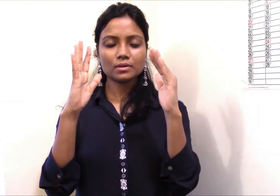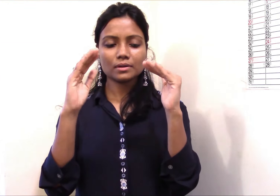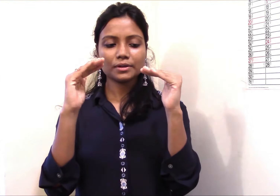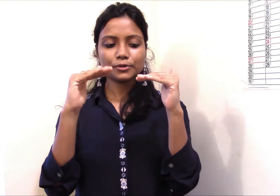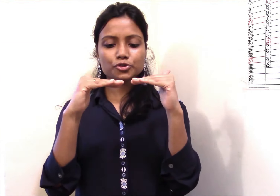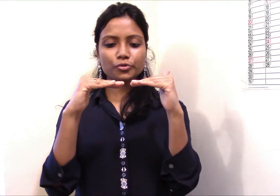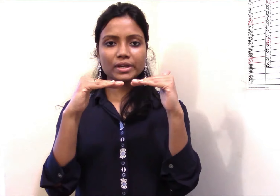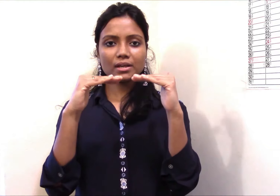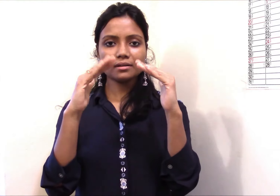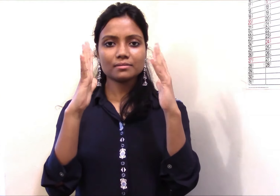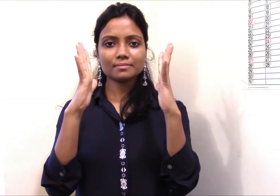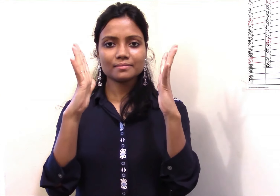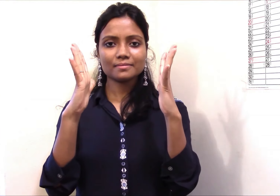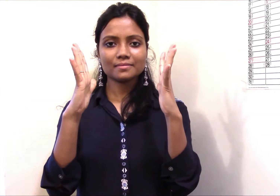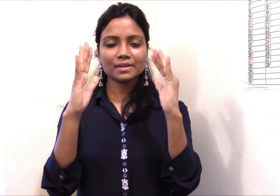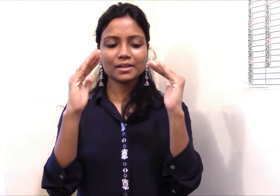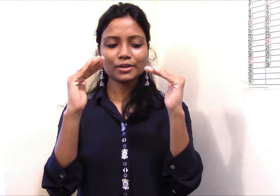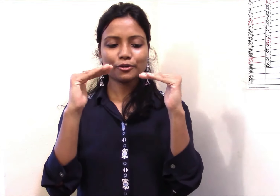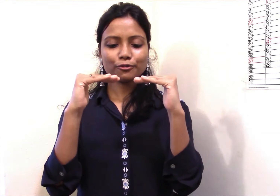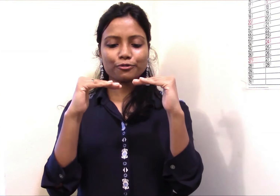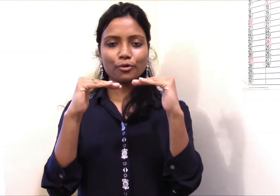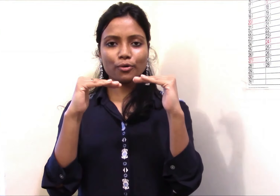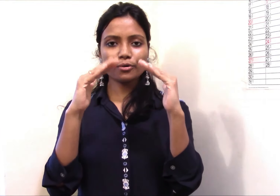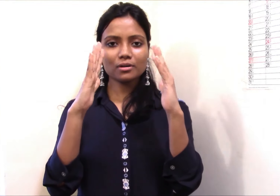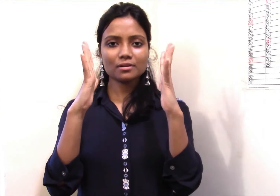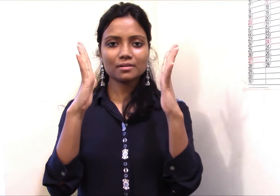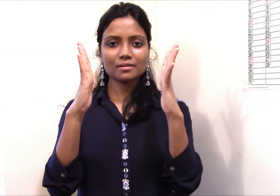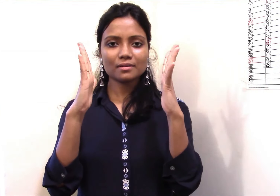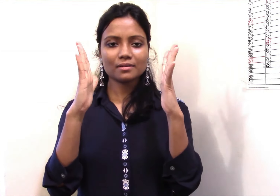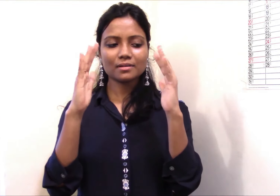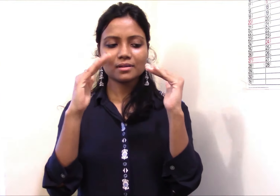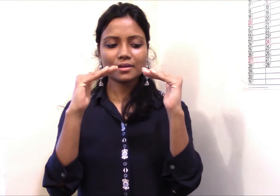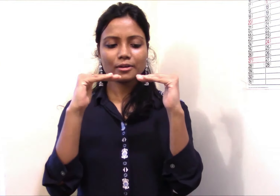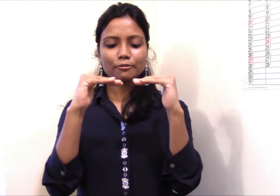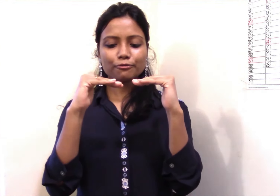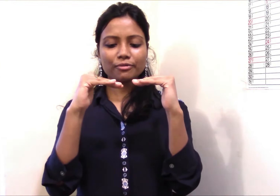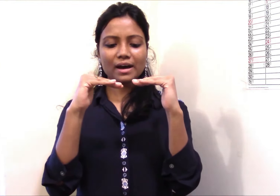Three. Four. Five.